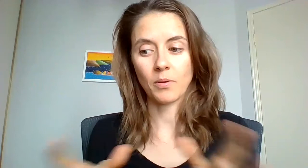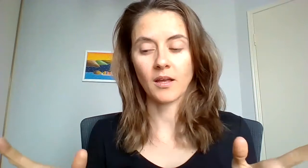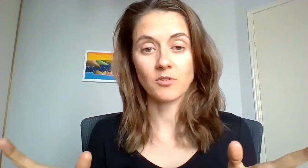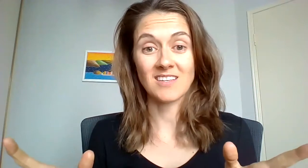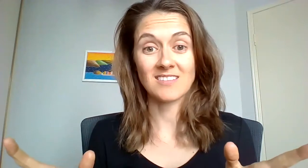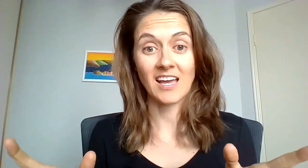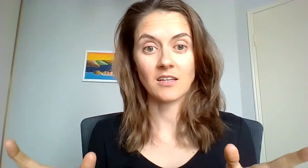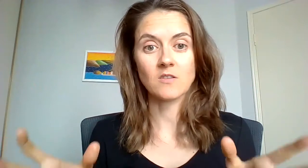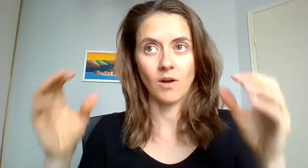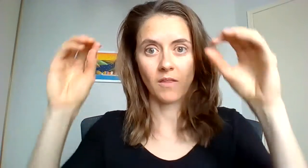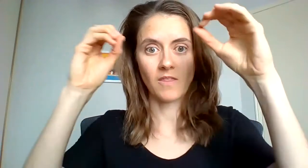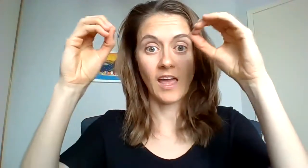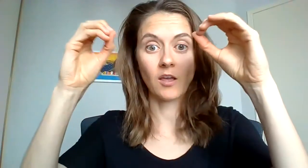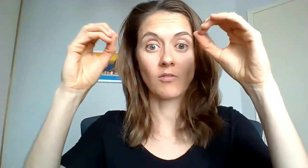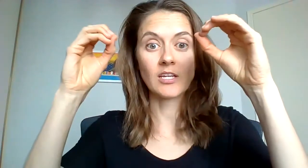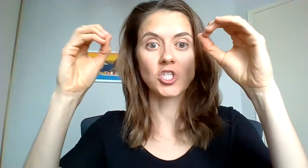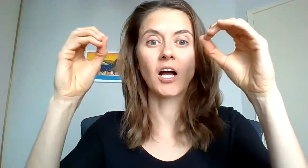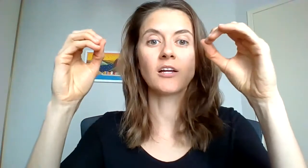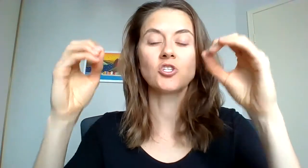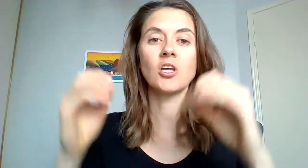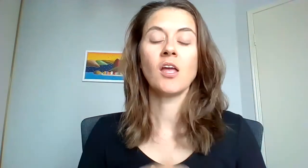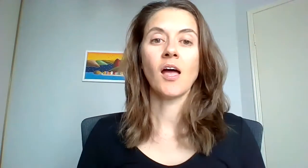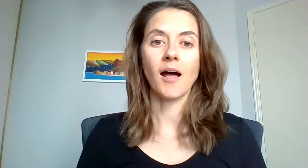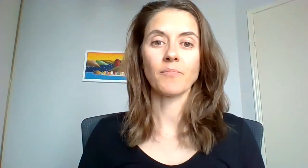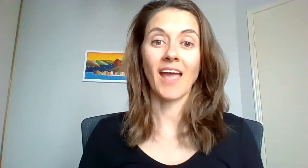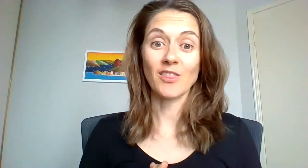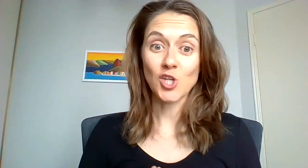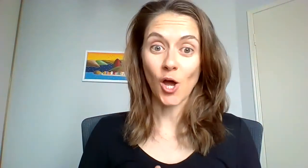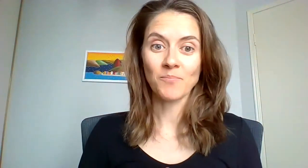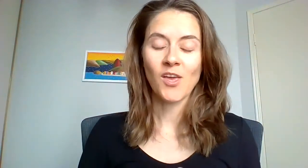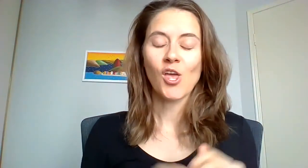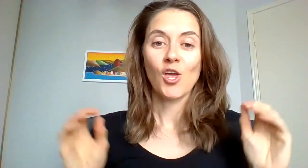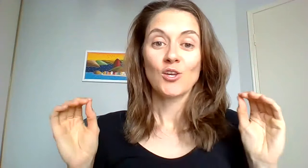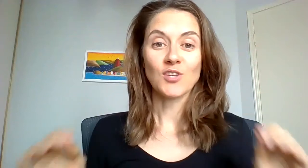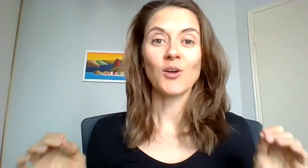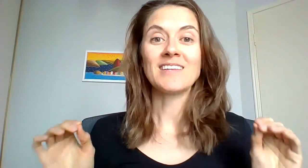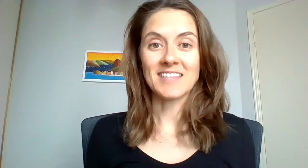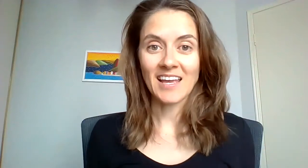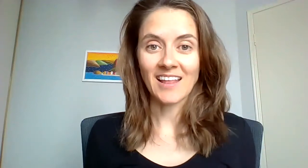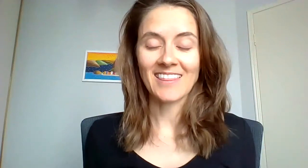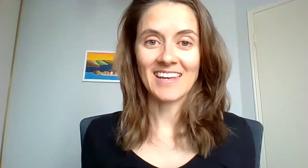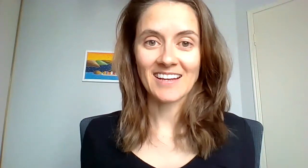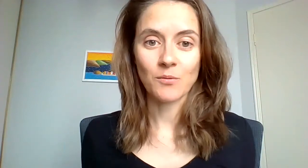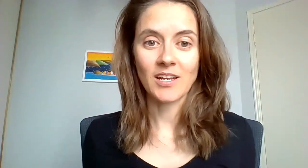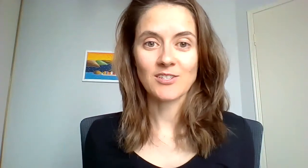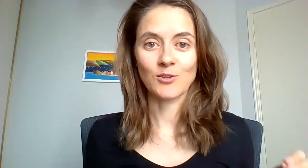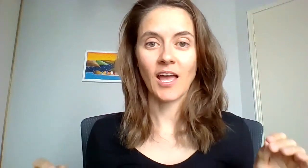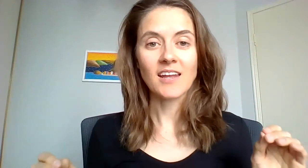opening up to their sadness rather than the angry charge at the top. So in saying that the next thing we need to look at